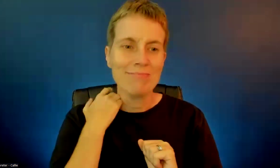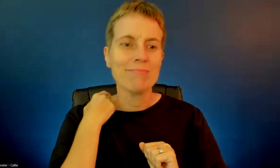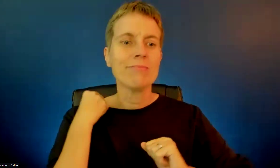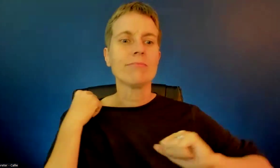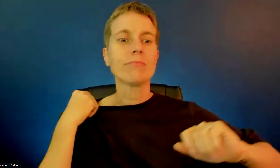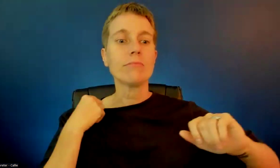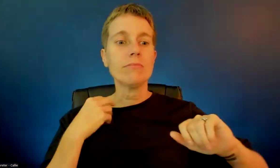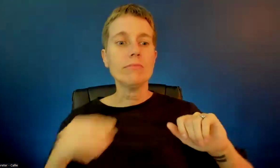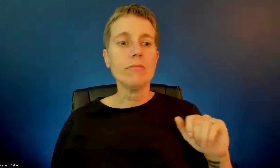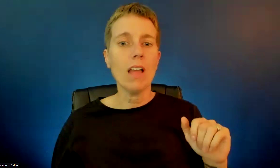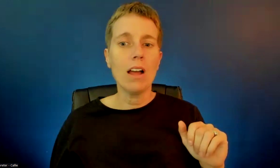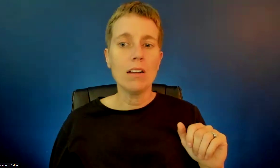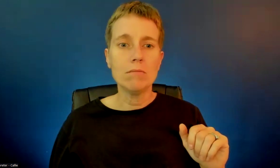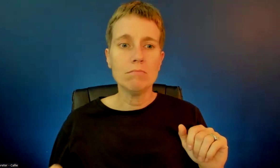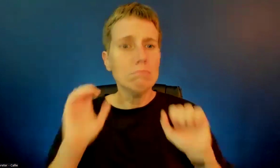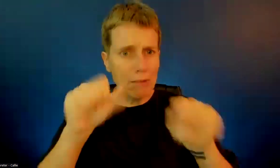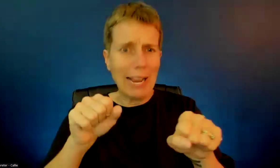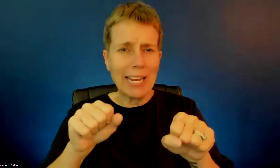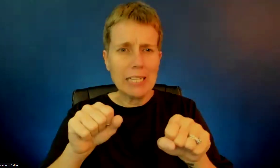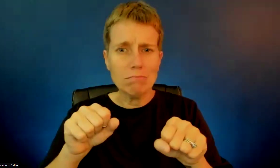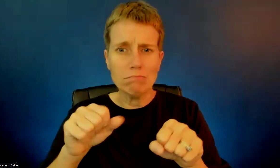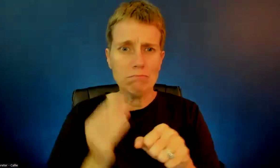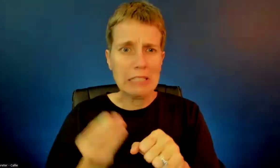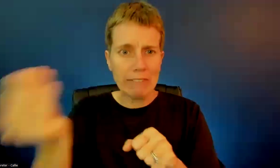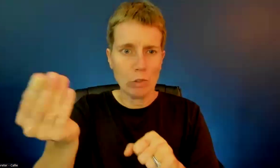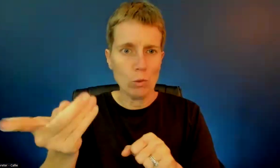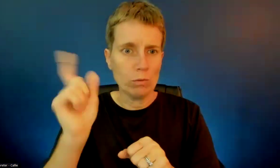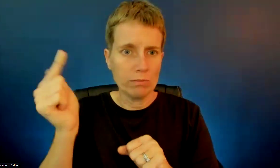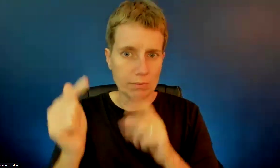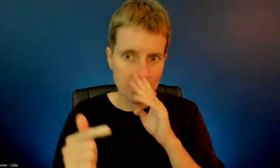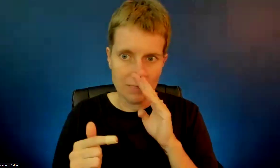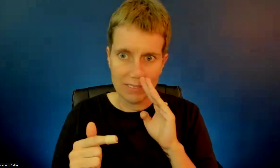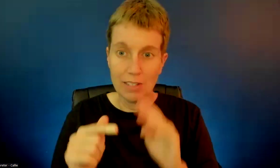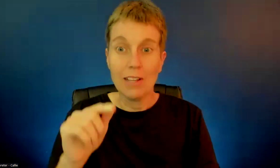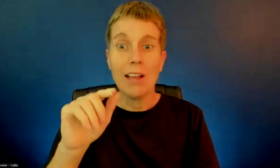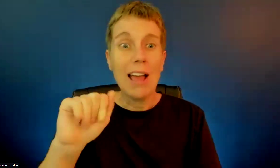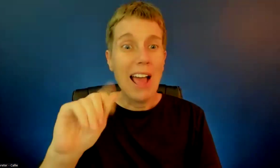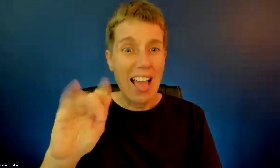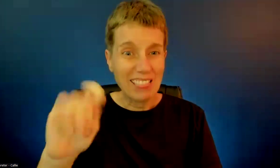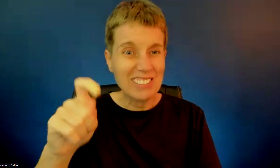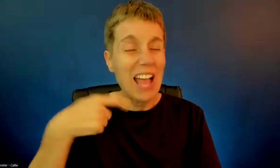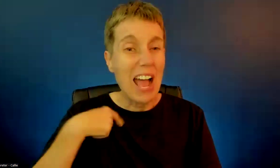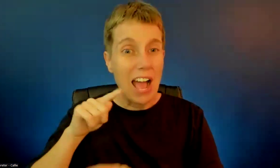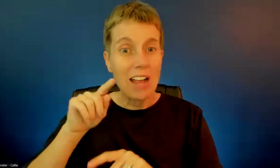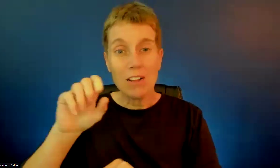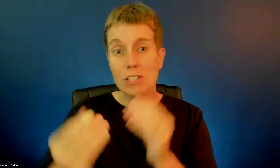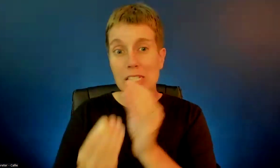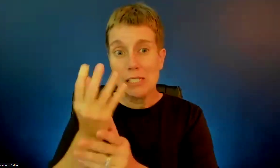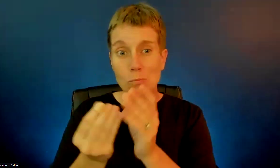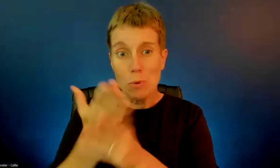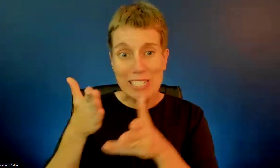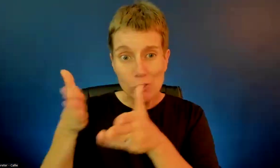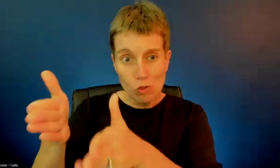if you need the number, let me know. I'll be happy to share it with you. As I go to a barbershop on Spring Street, they